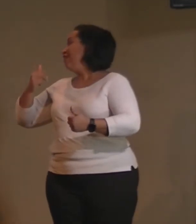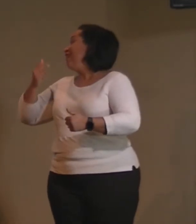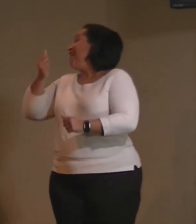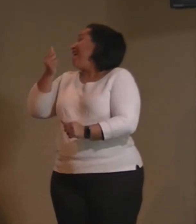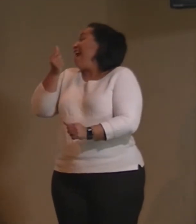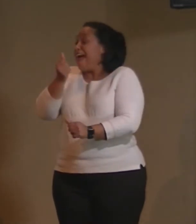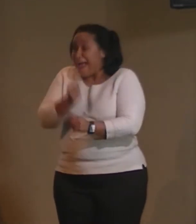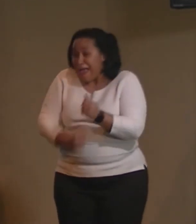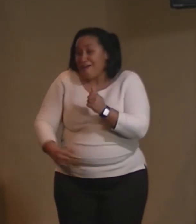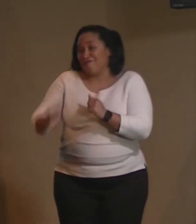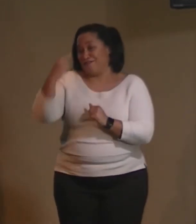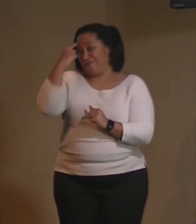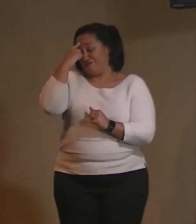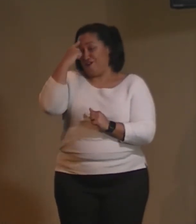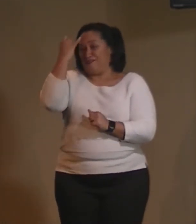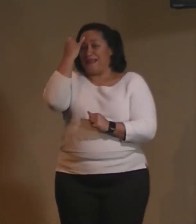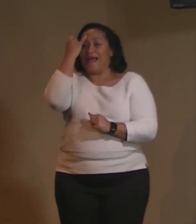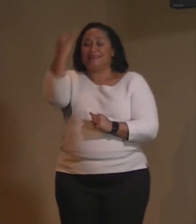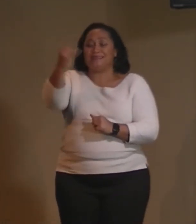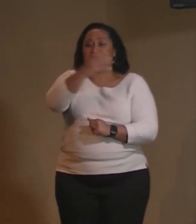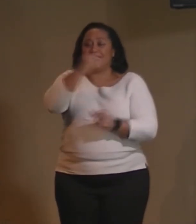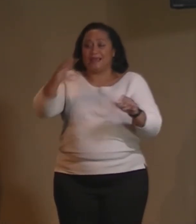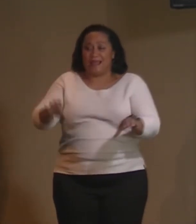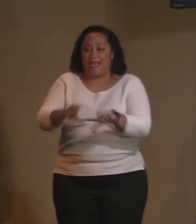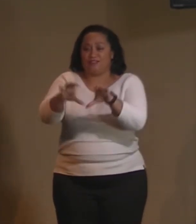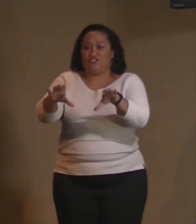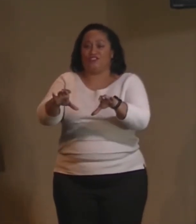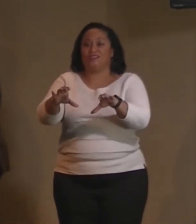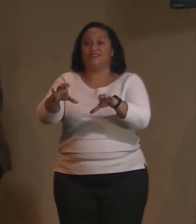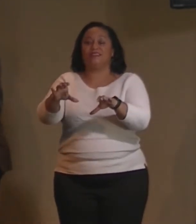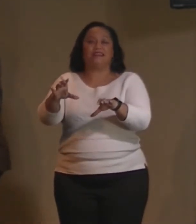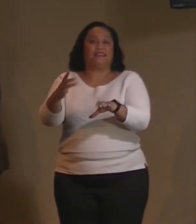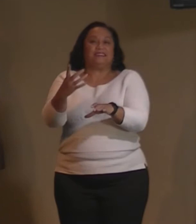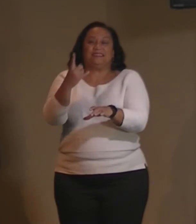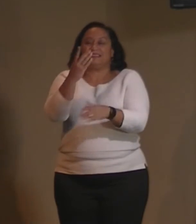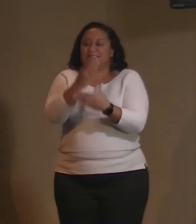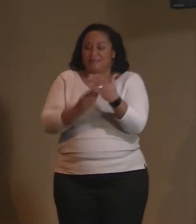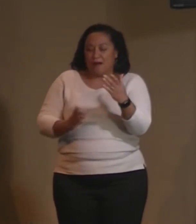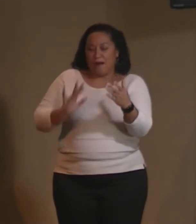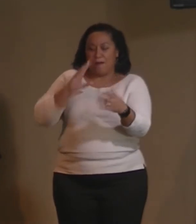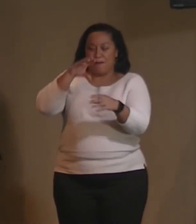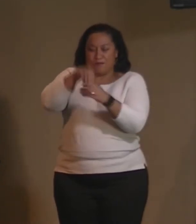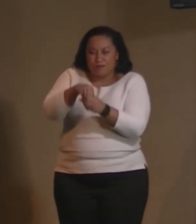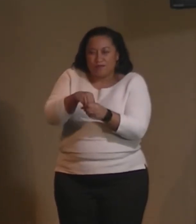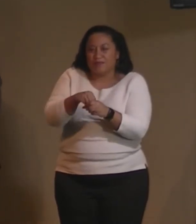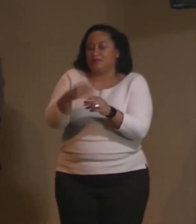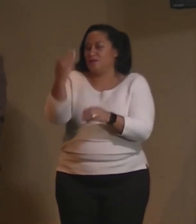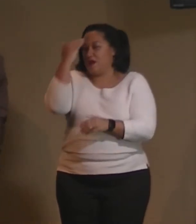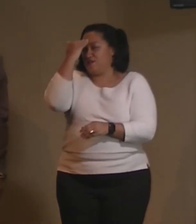every thought idea and action is some part of consciousness